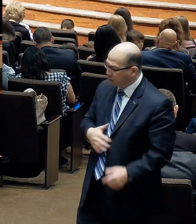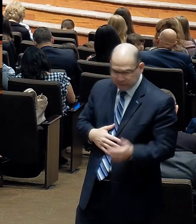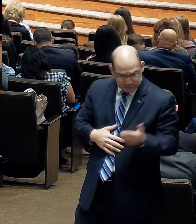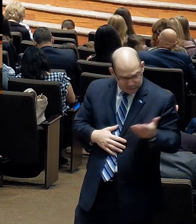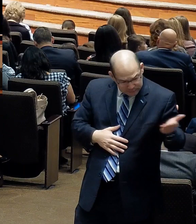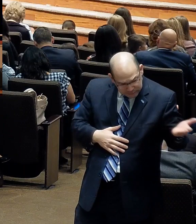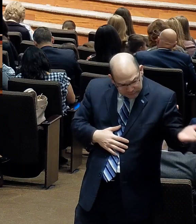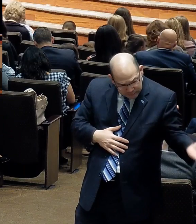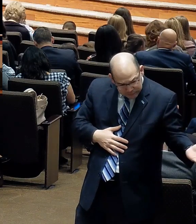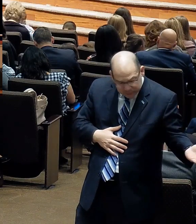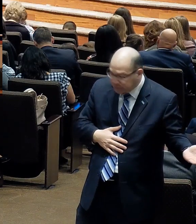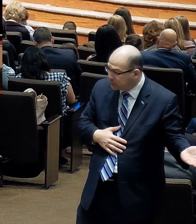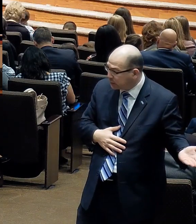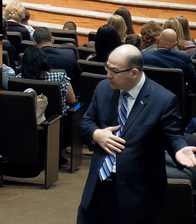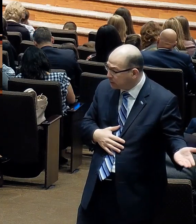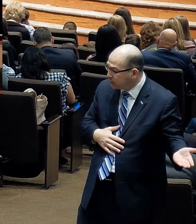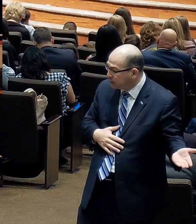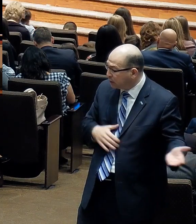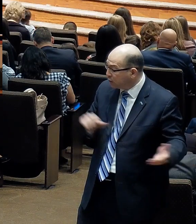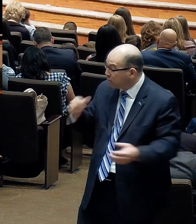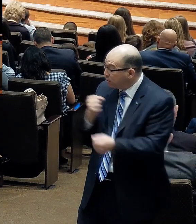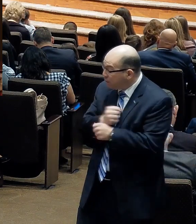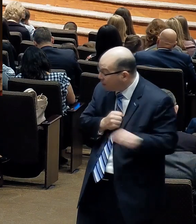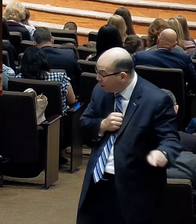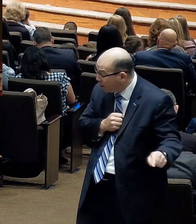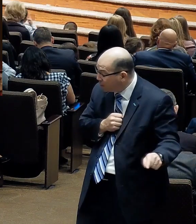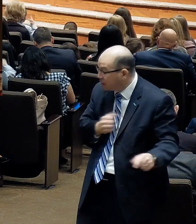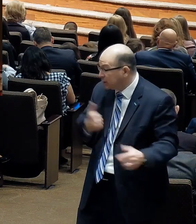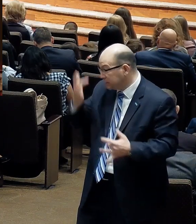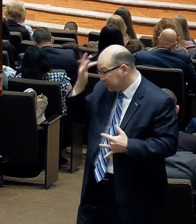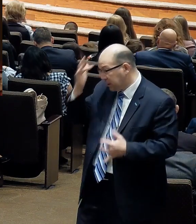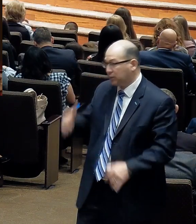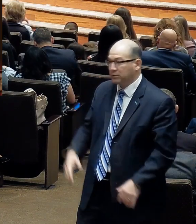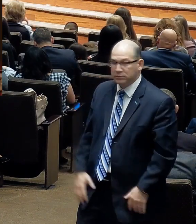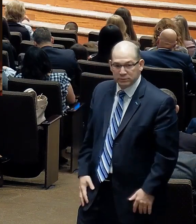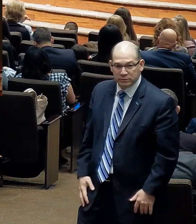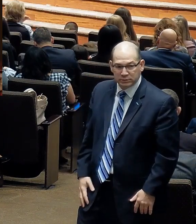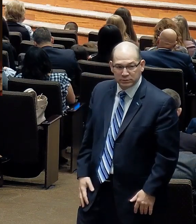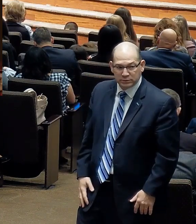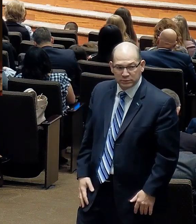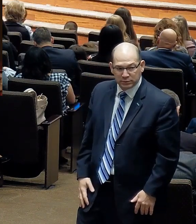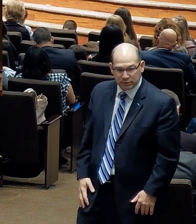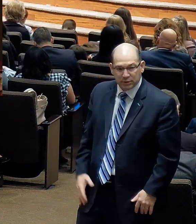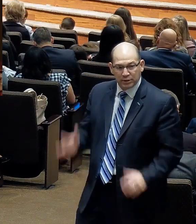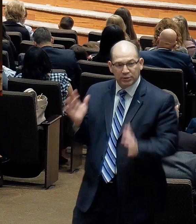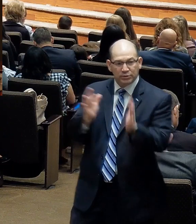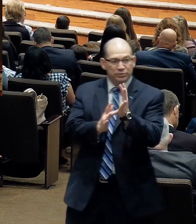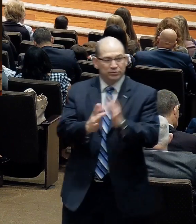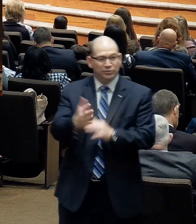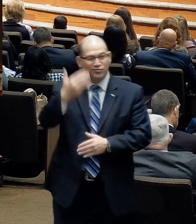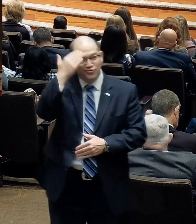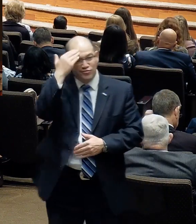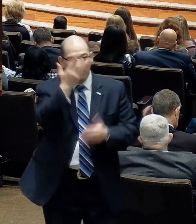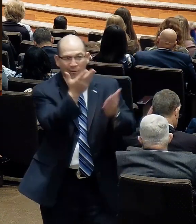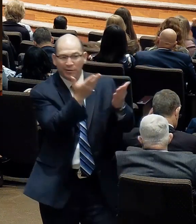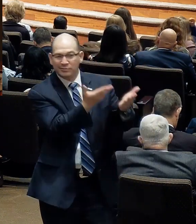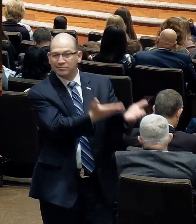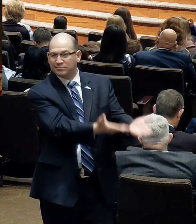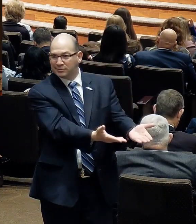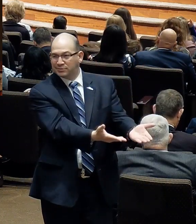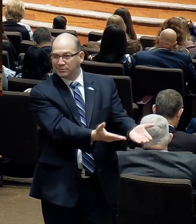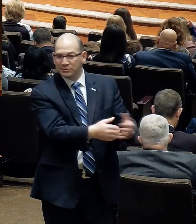lovest is sick. This isn't just an acquaintance of Jesus. This is a close relationship. And he's sick. We